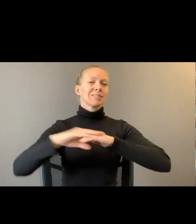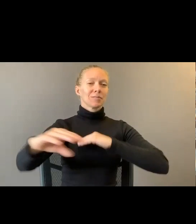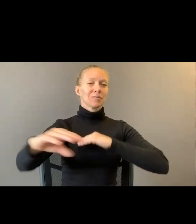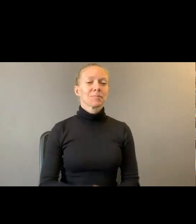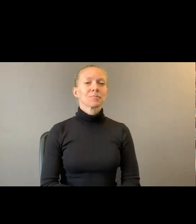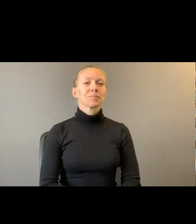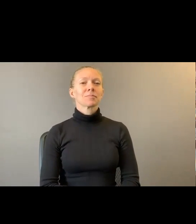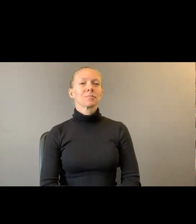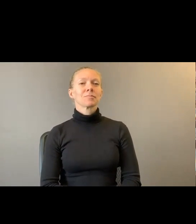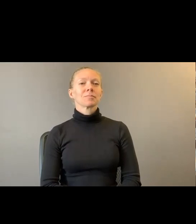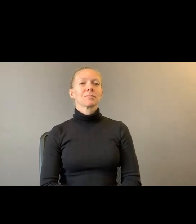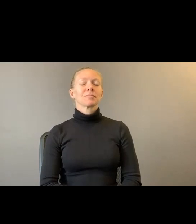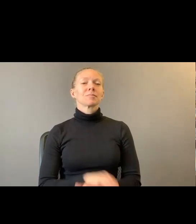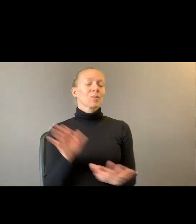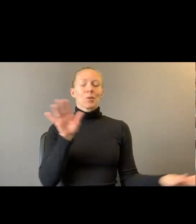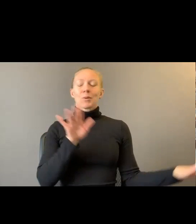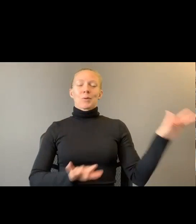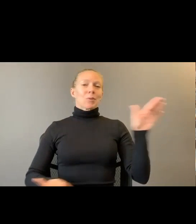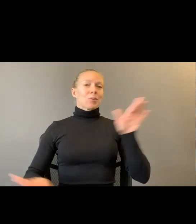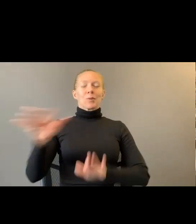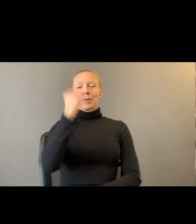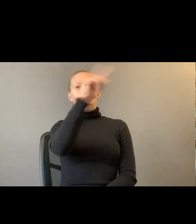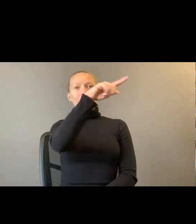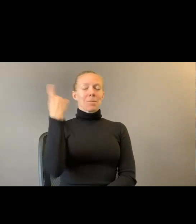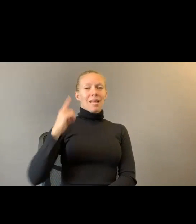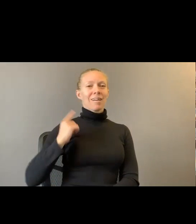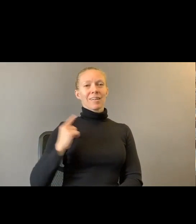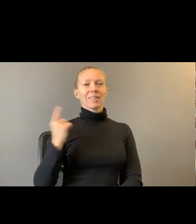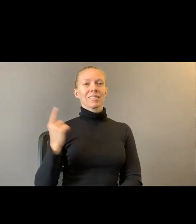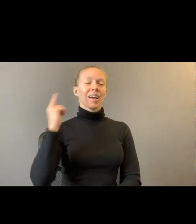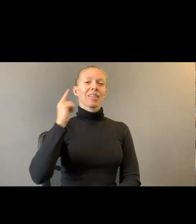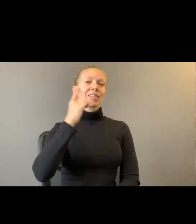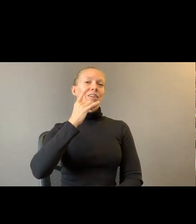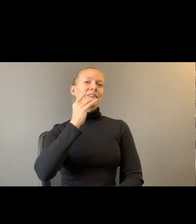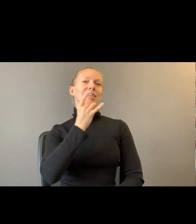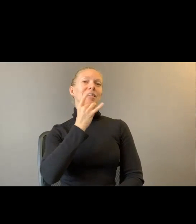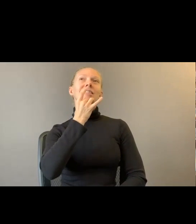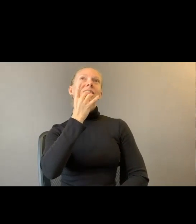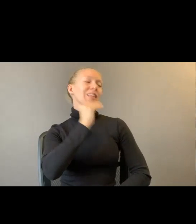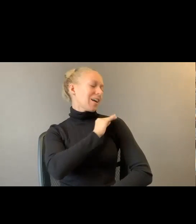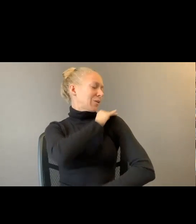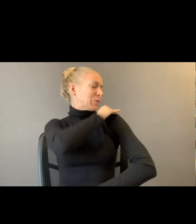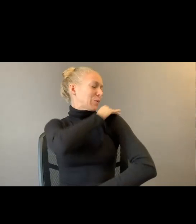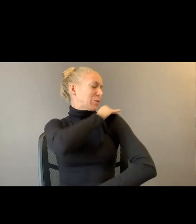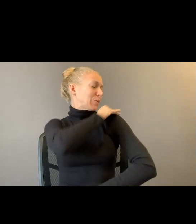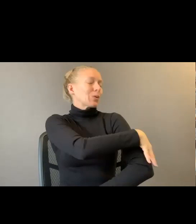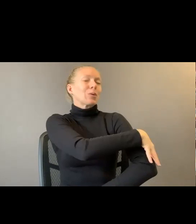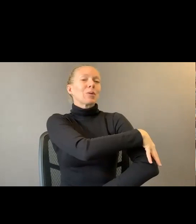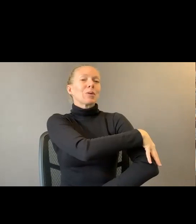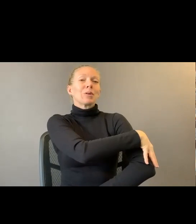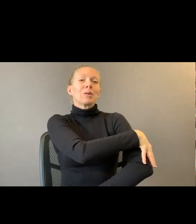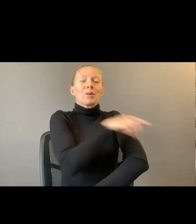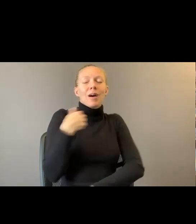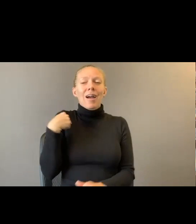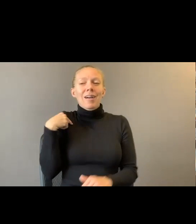Dervish of black pleather. Chandelier of ink latticed across my shoulder. I guzzle through the tunnel of a